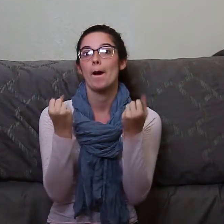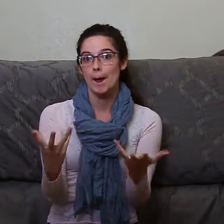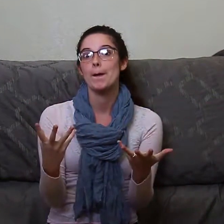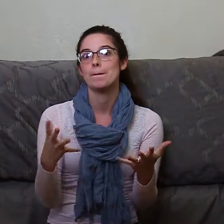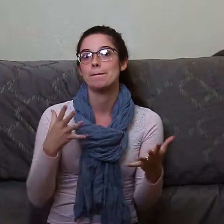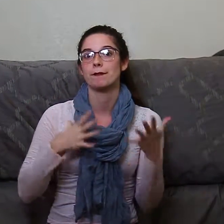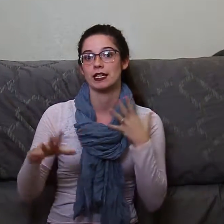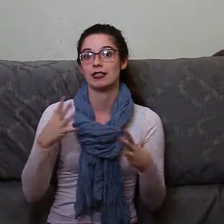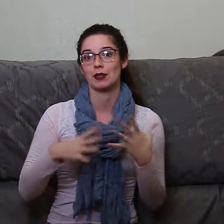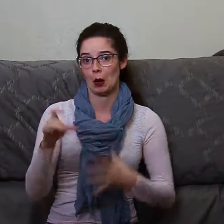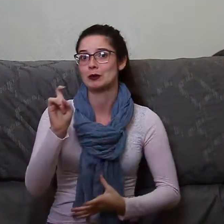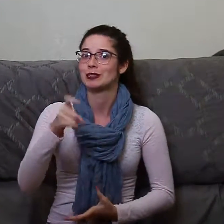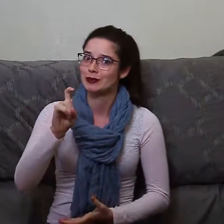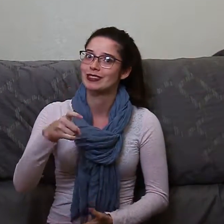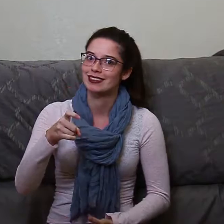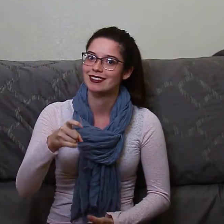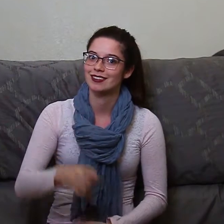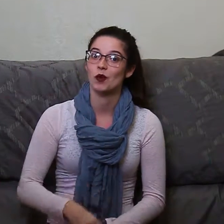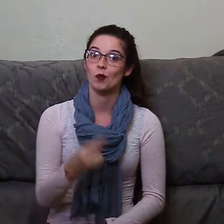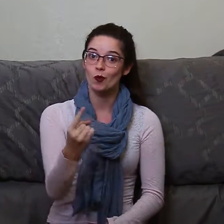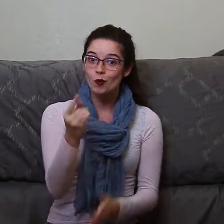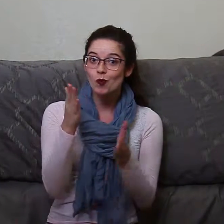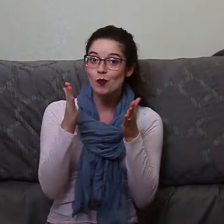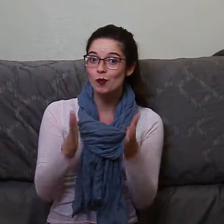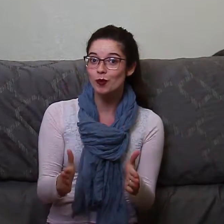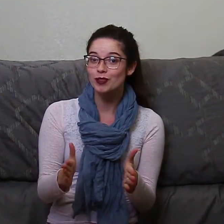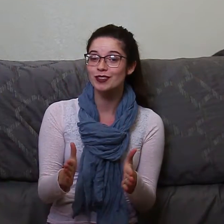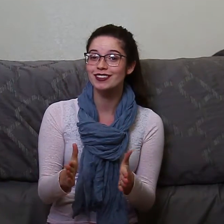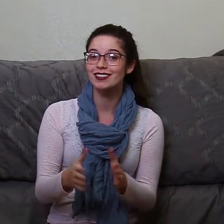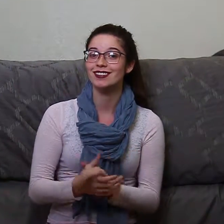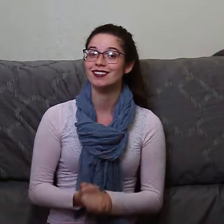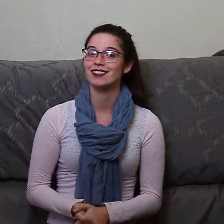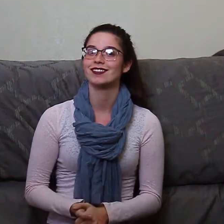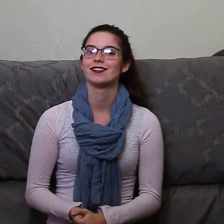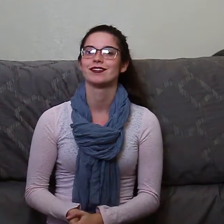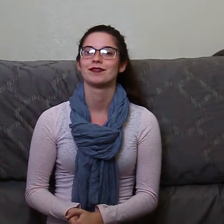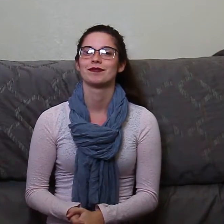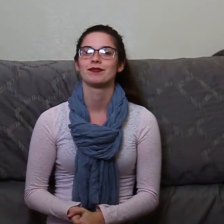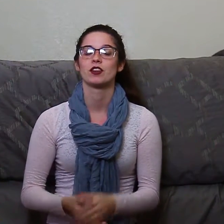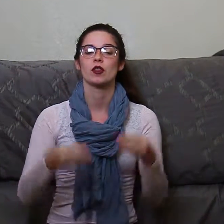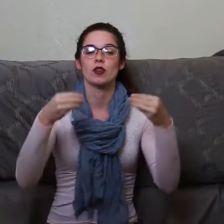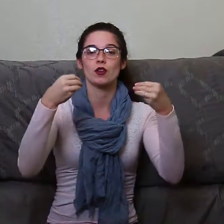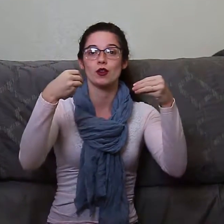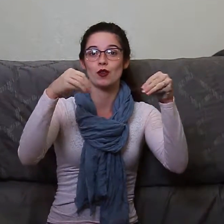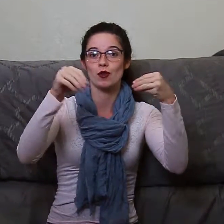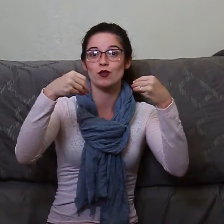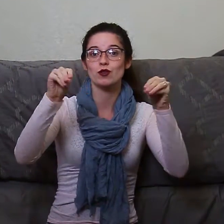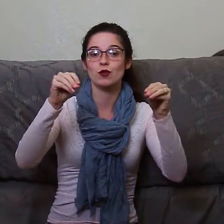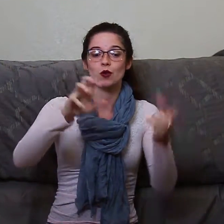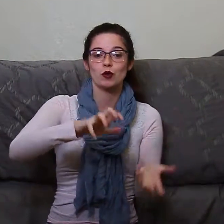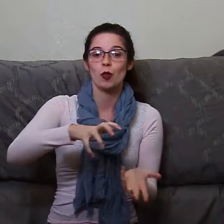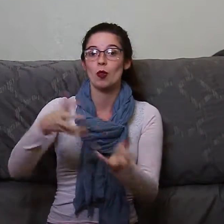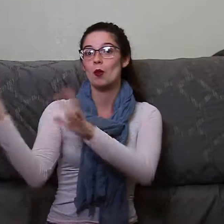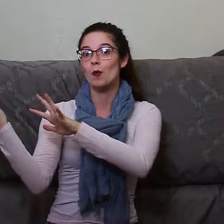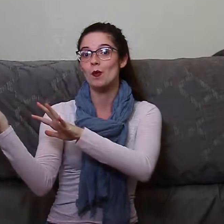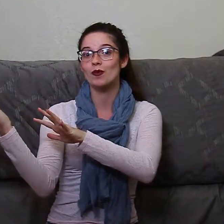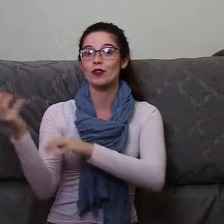throw our clothes out so that we buy new things. This creates manufacturing, this creates sales,